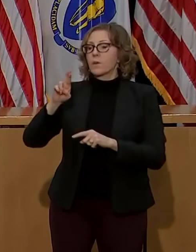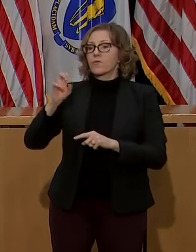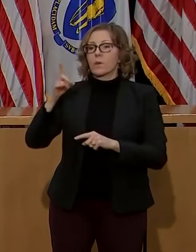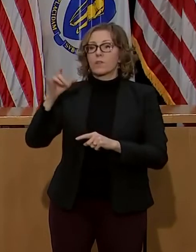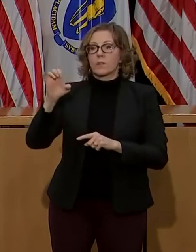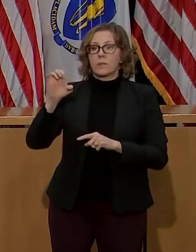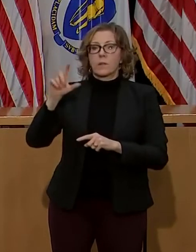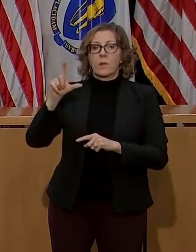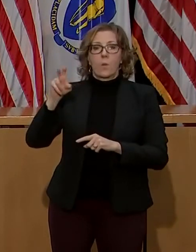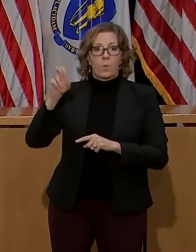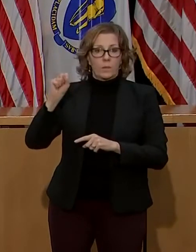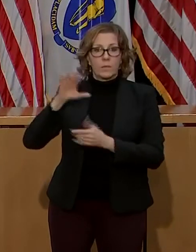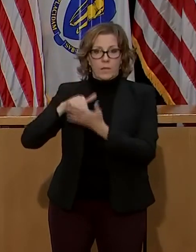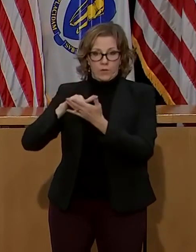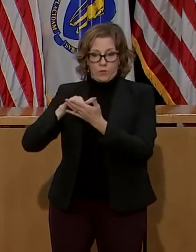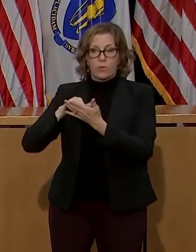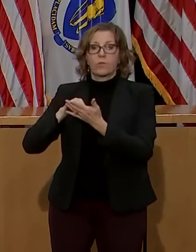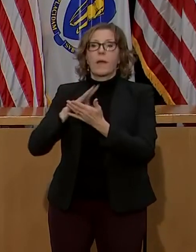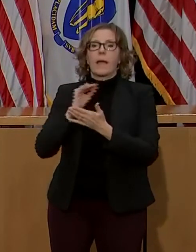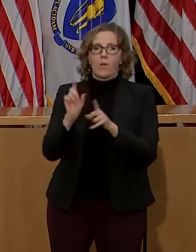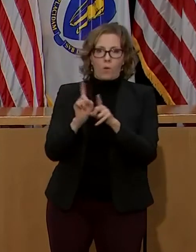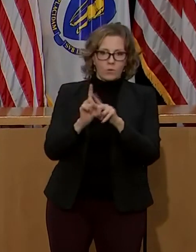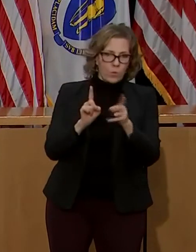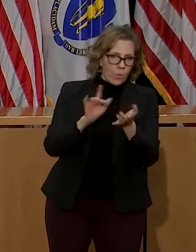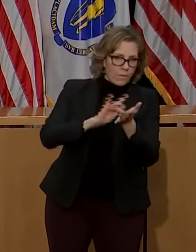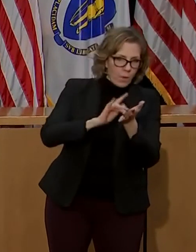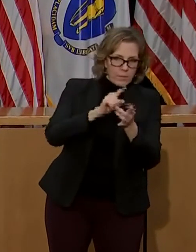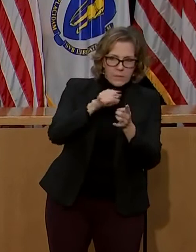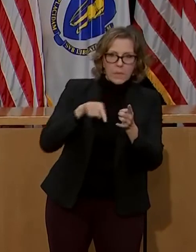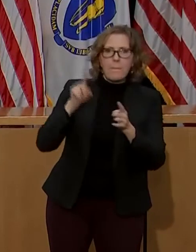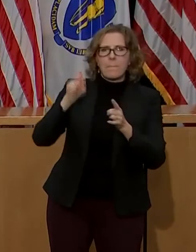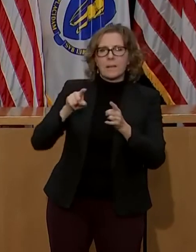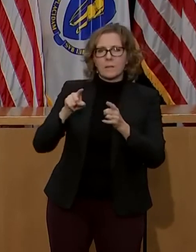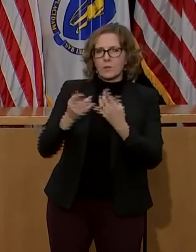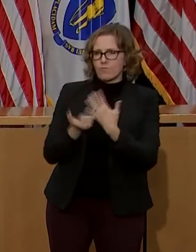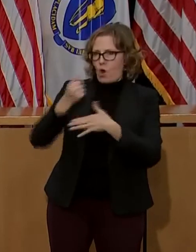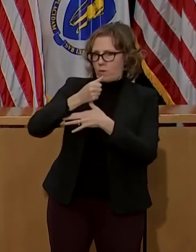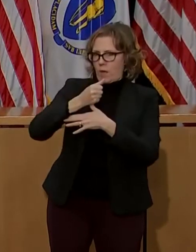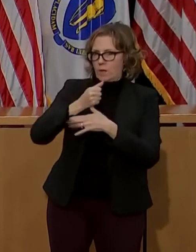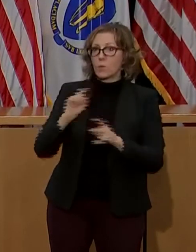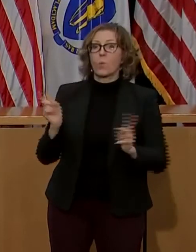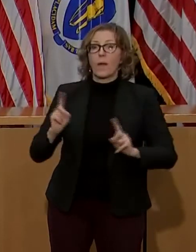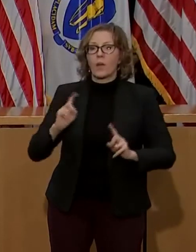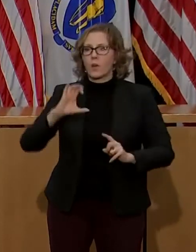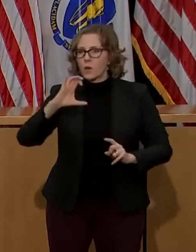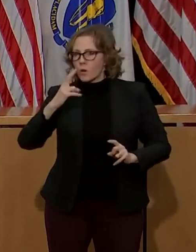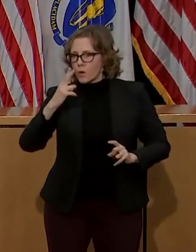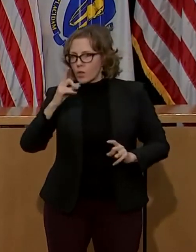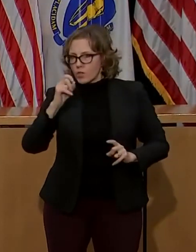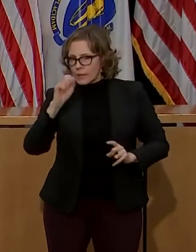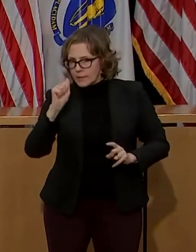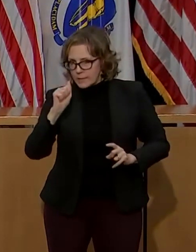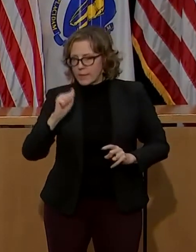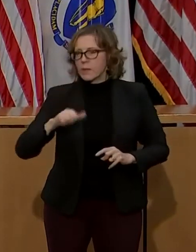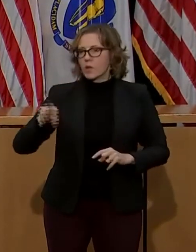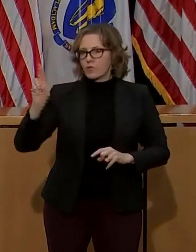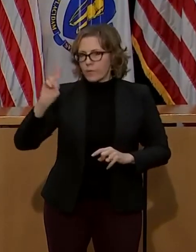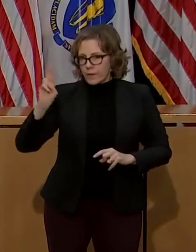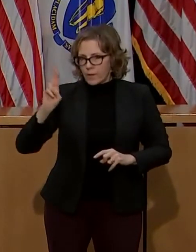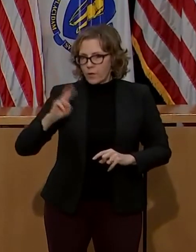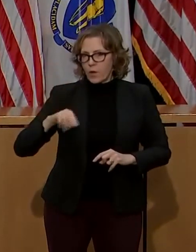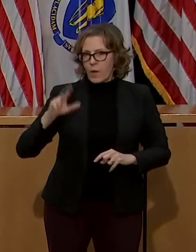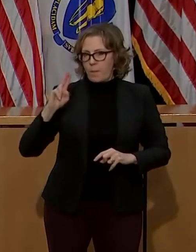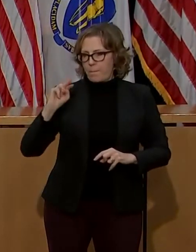that retail pharmacy locations must prioritize Chelsea, Revere, Mattapan, Dorchester,